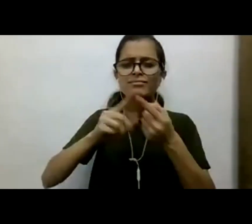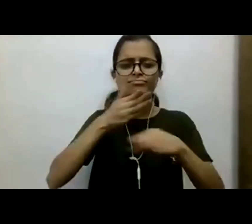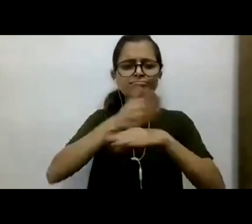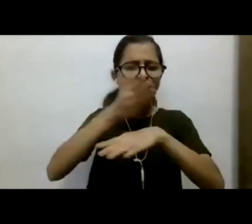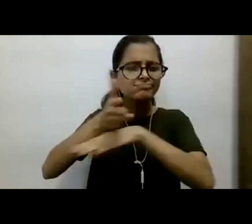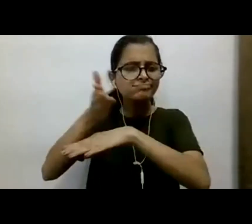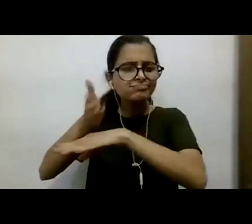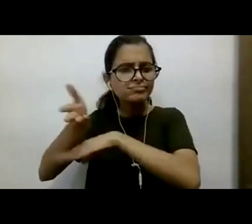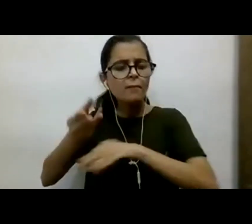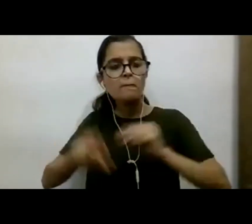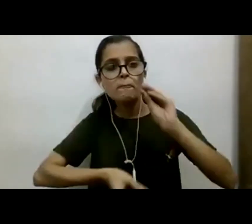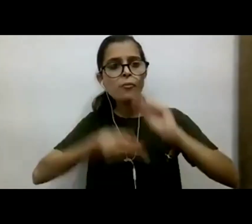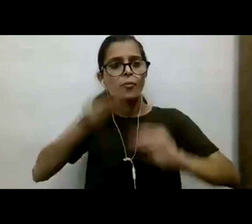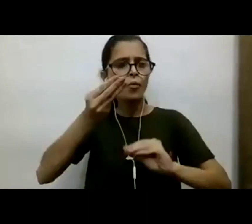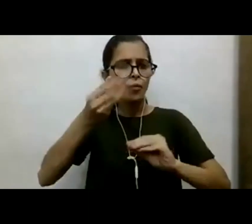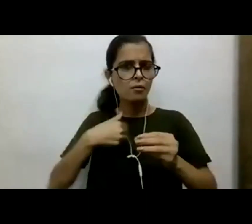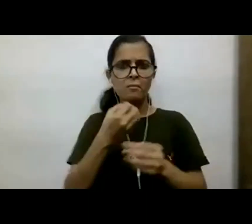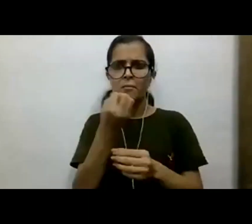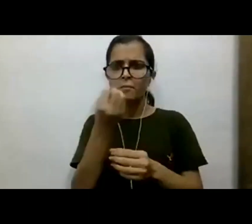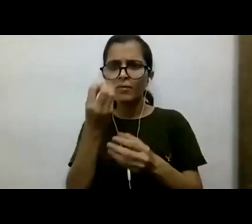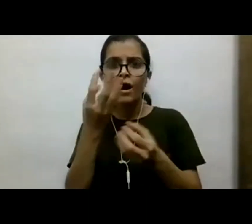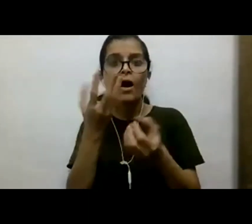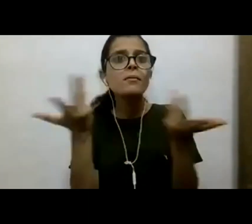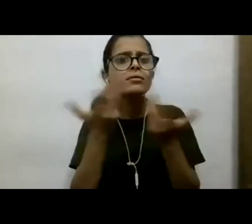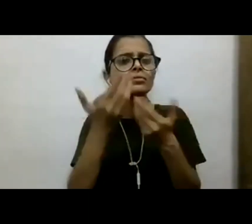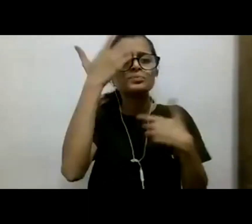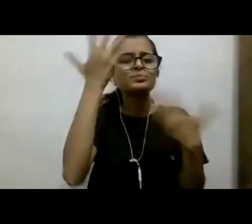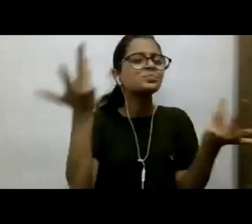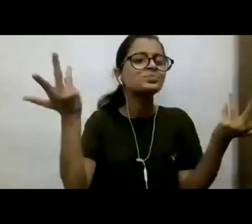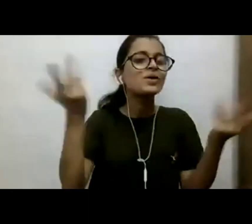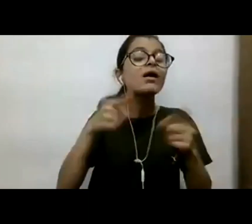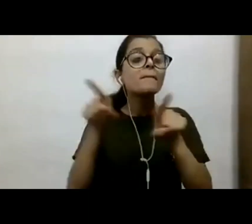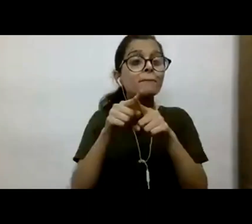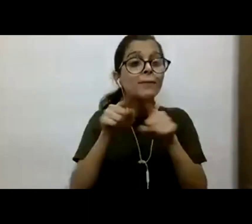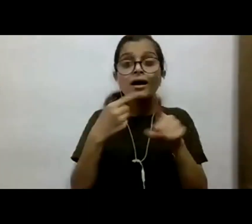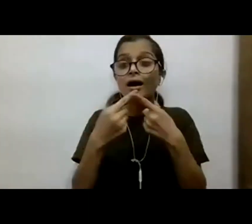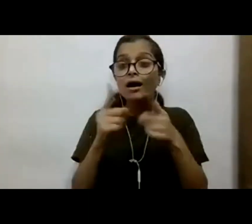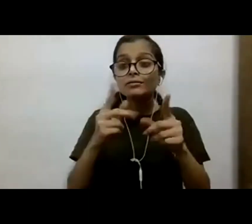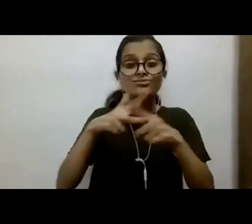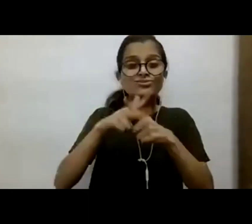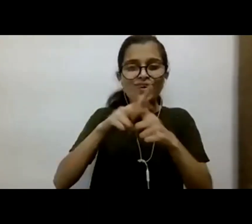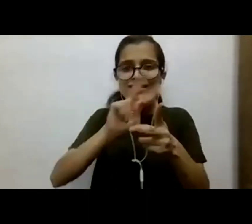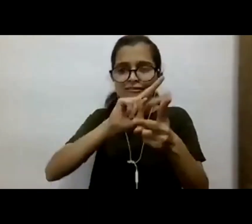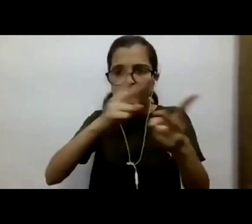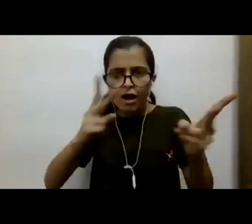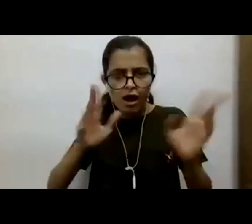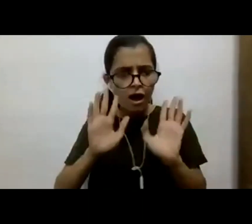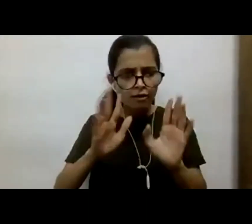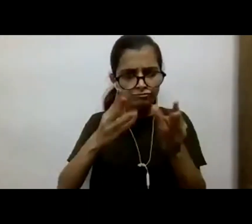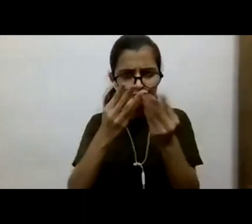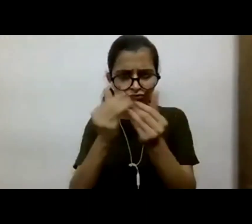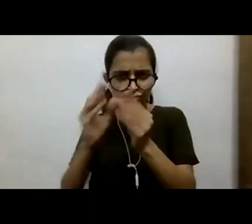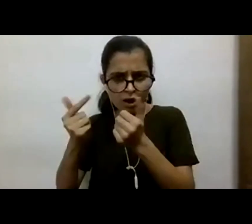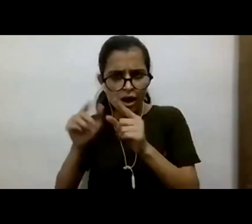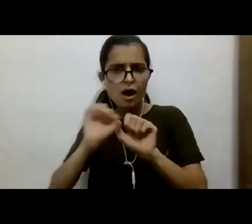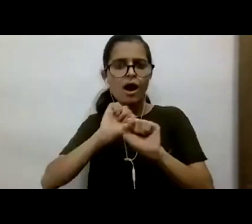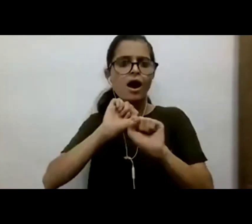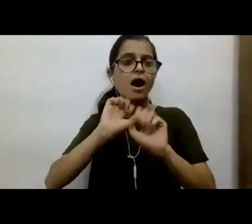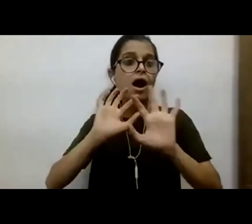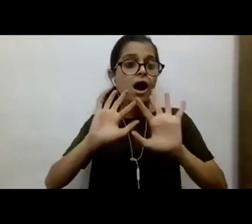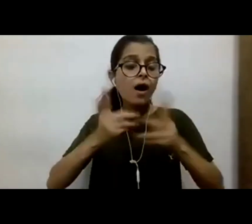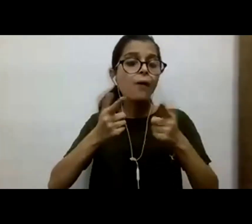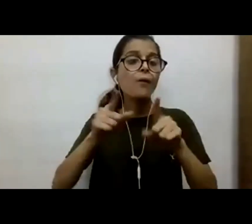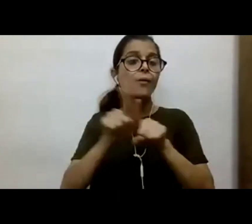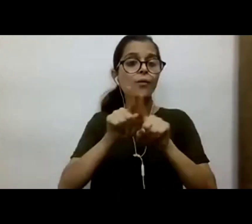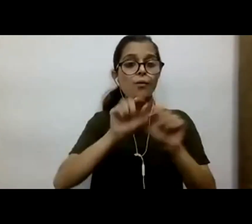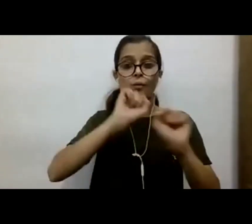has been done because we don't have the tools to do it, but, or even the intention or the will to do it, because